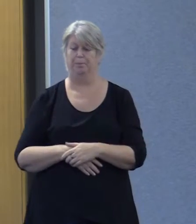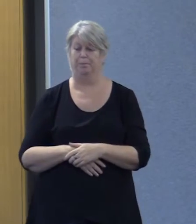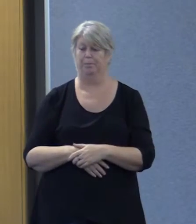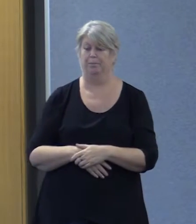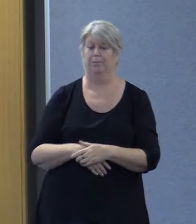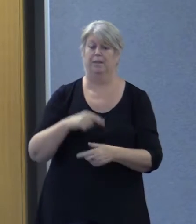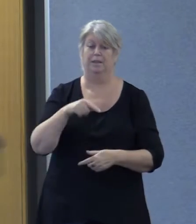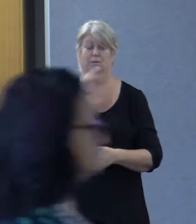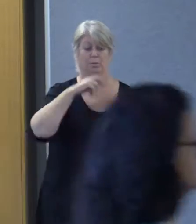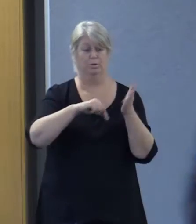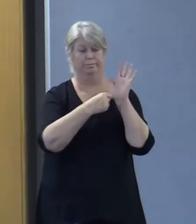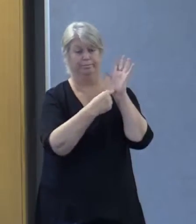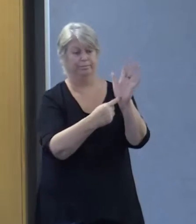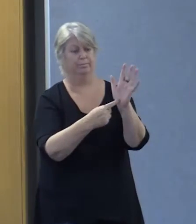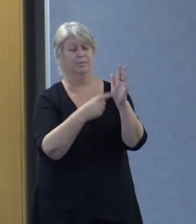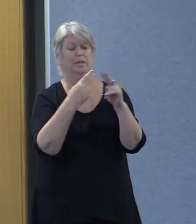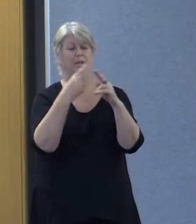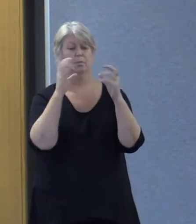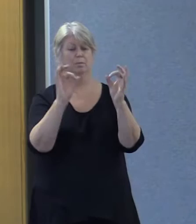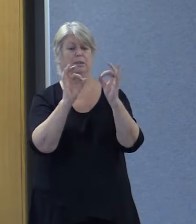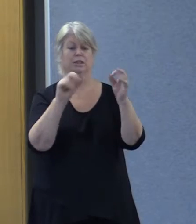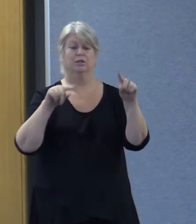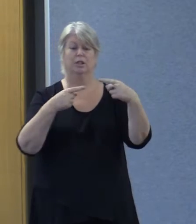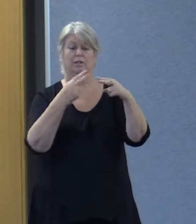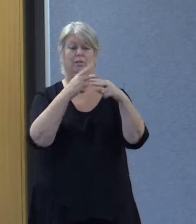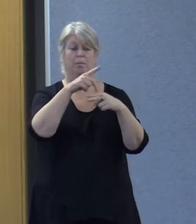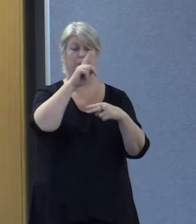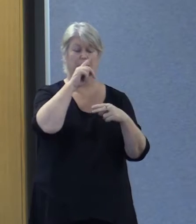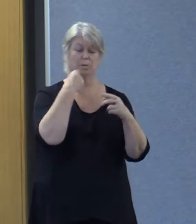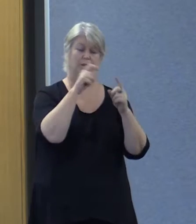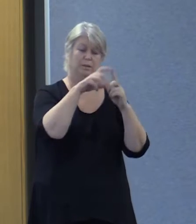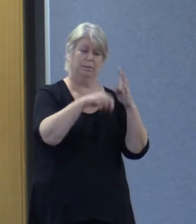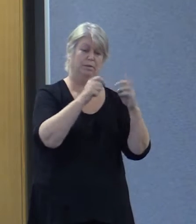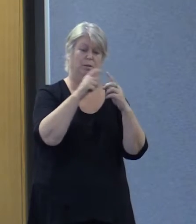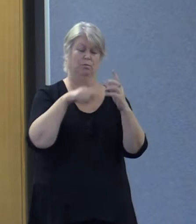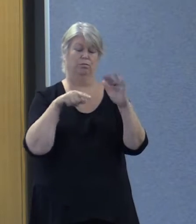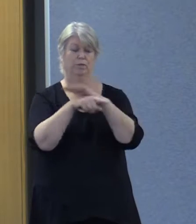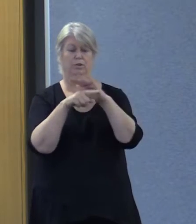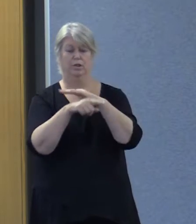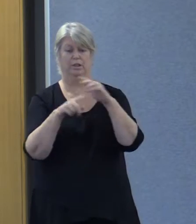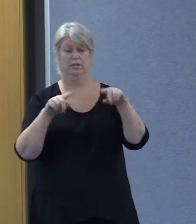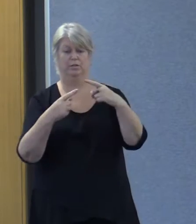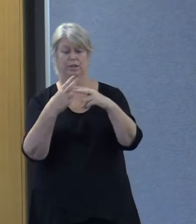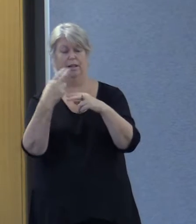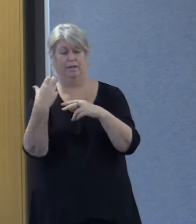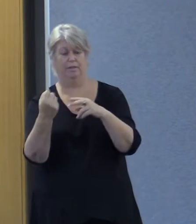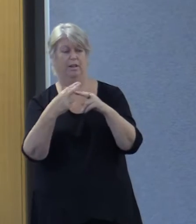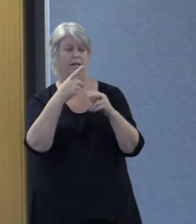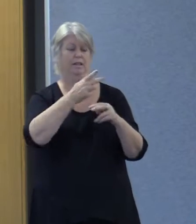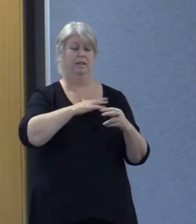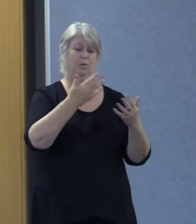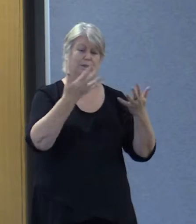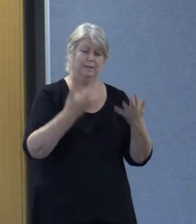This report highlights the particular challenges people with disabilities and their families from refugee backgrounds experience and their need for intensive